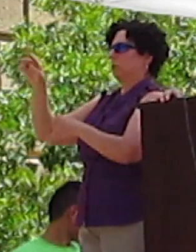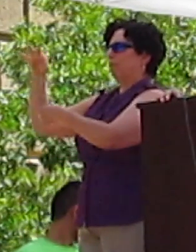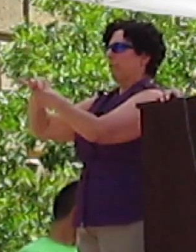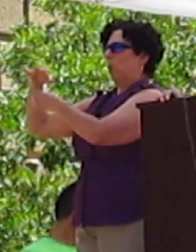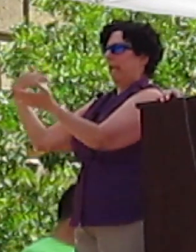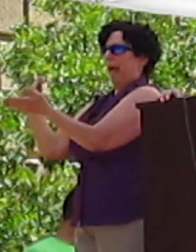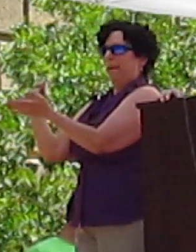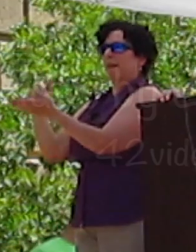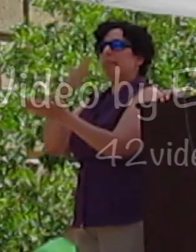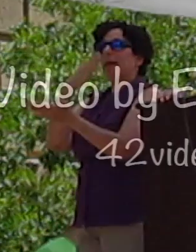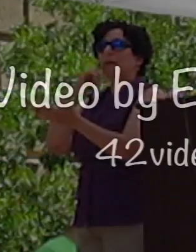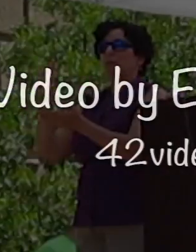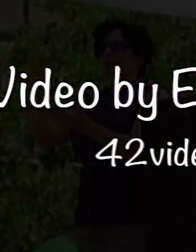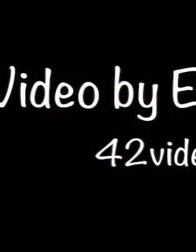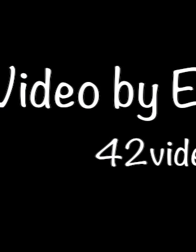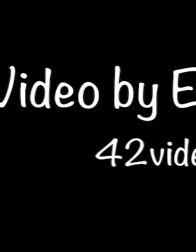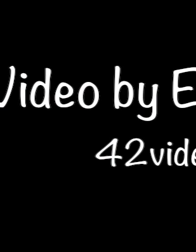Thank you again for all of your support.